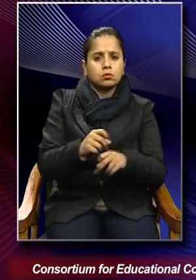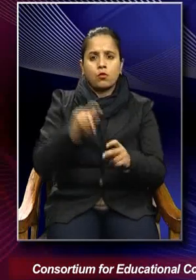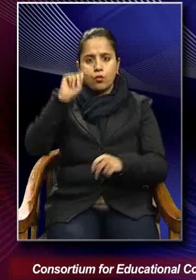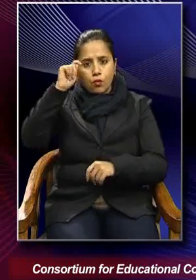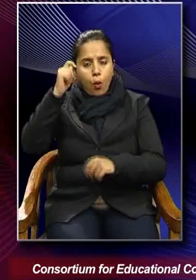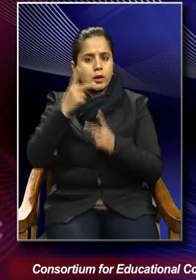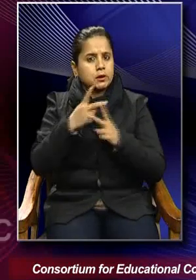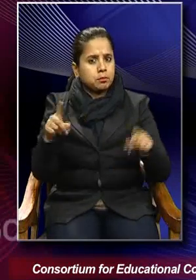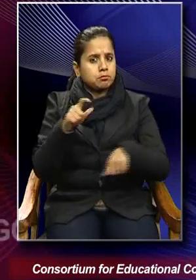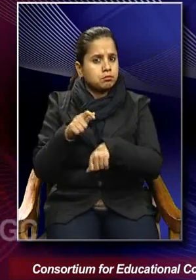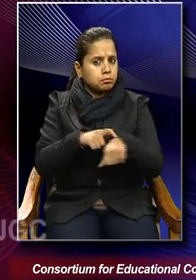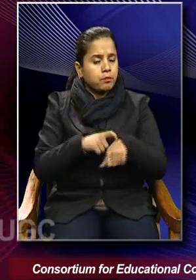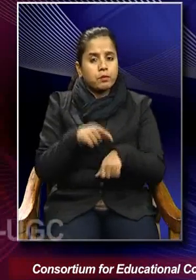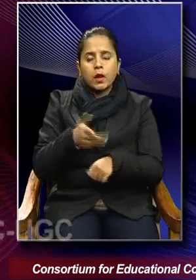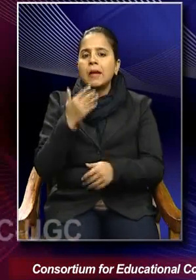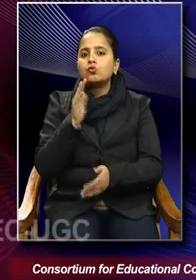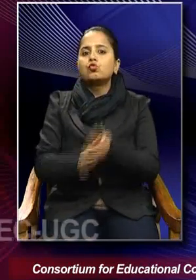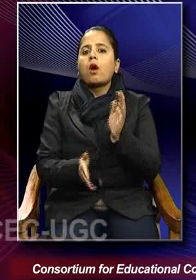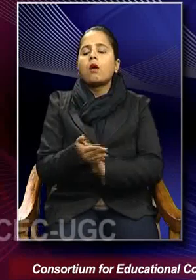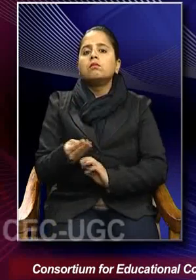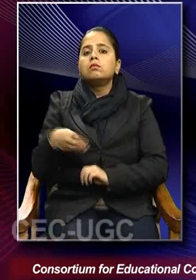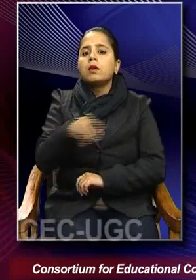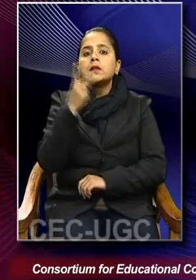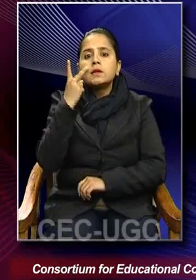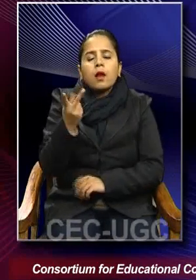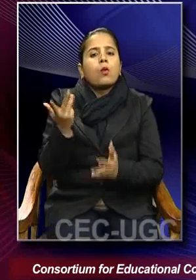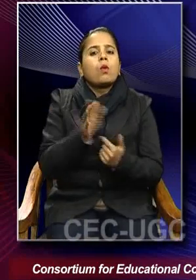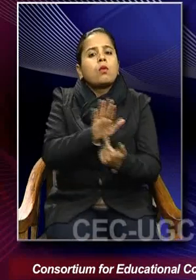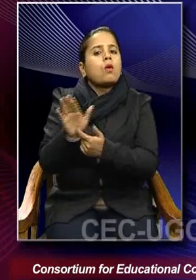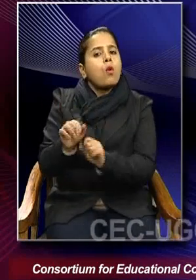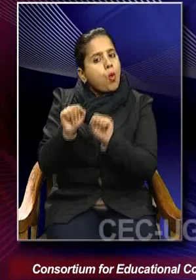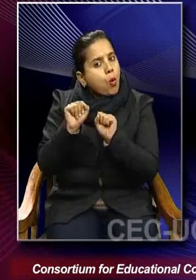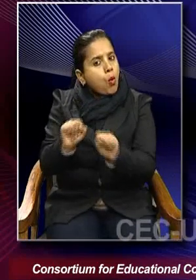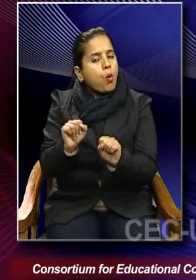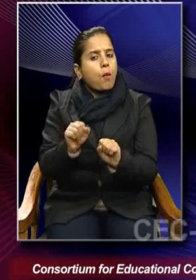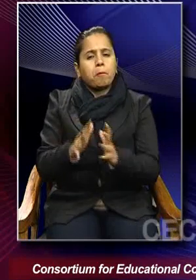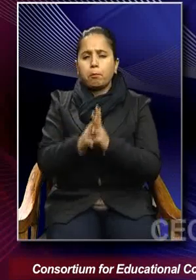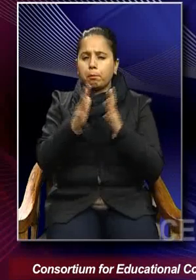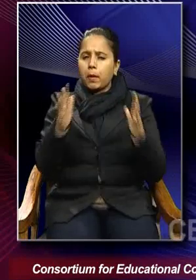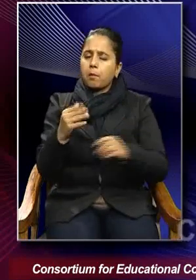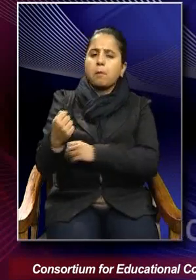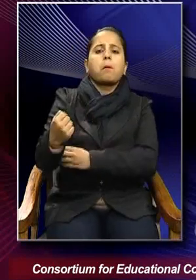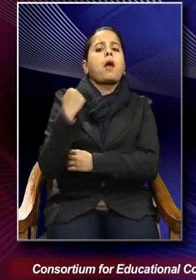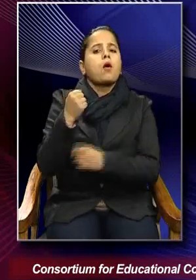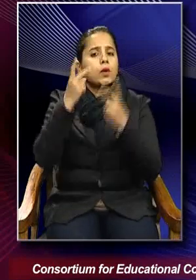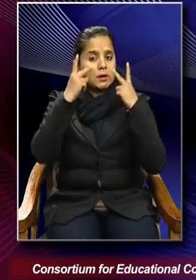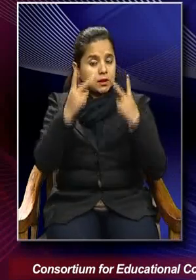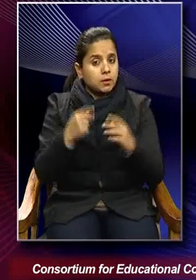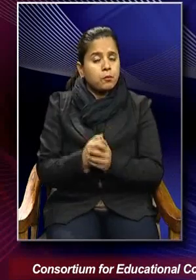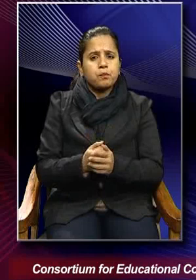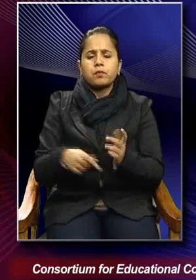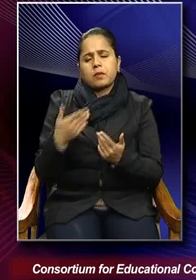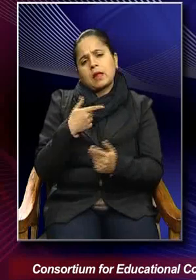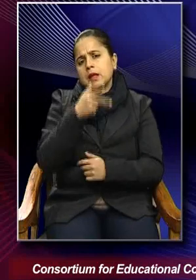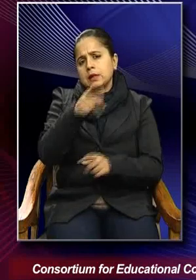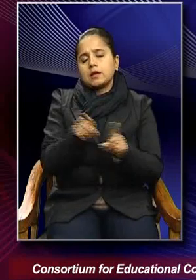is getting challenged. In fact, there is greater degree of, I would